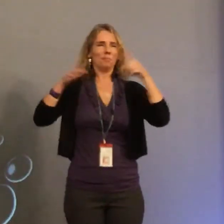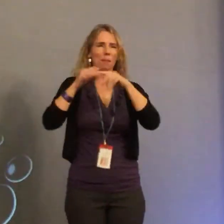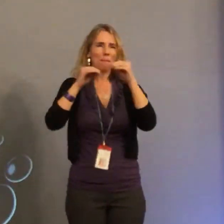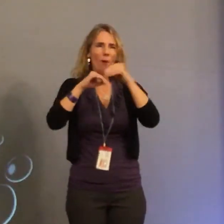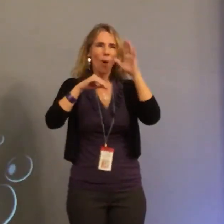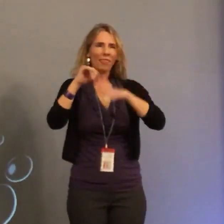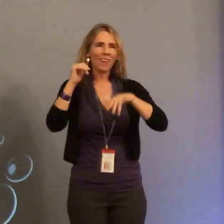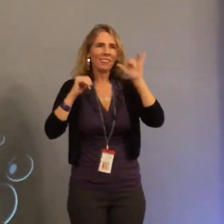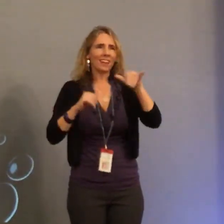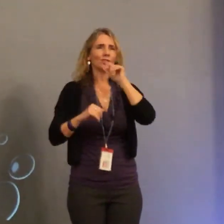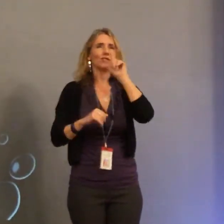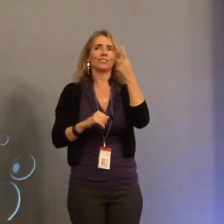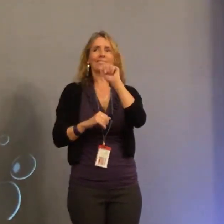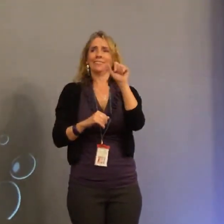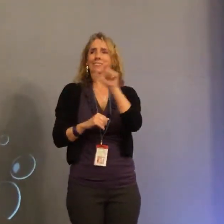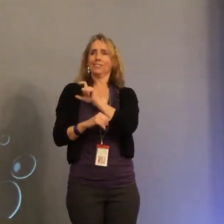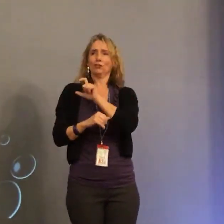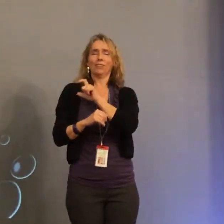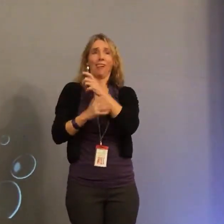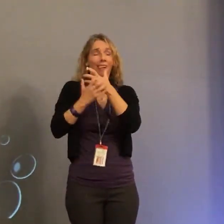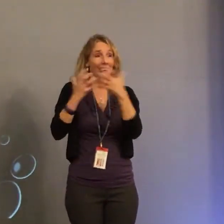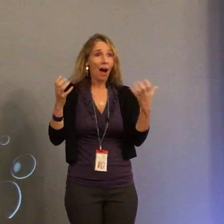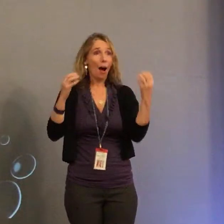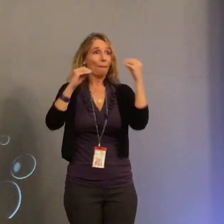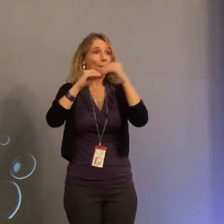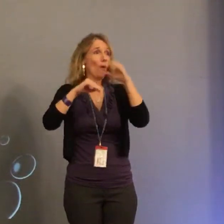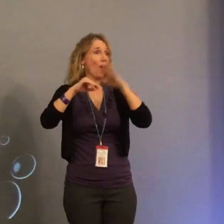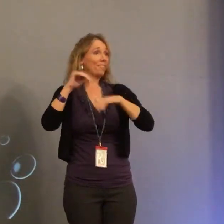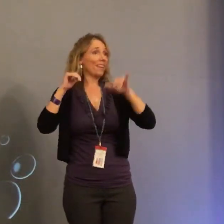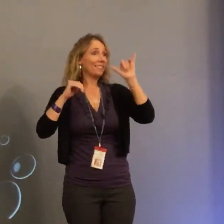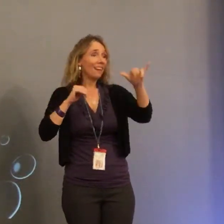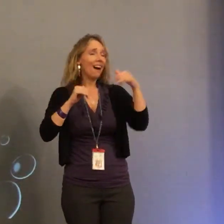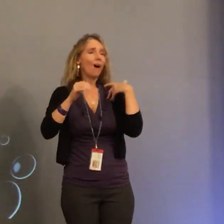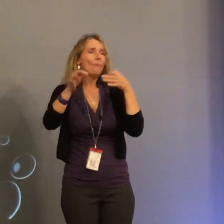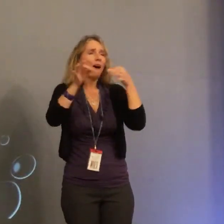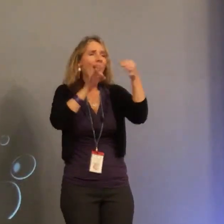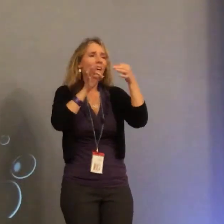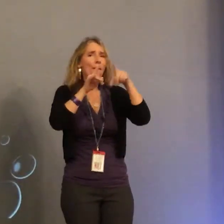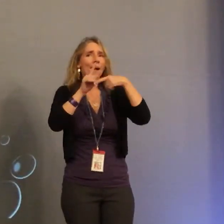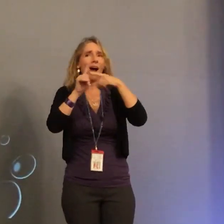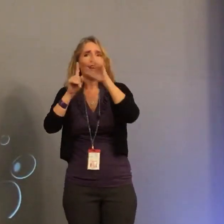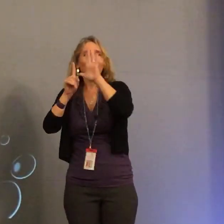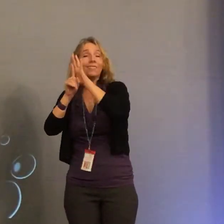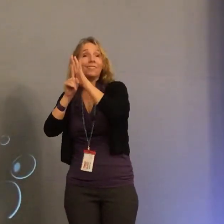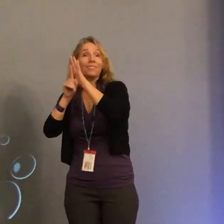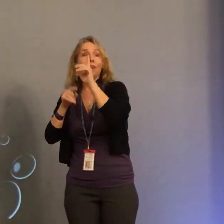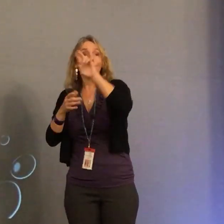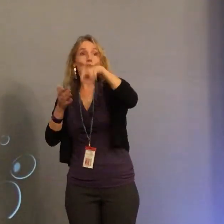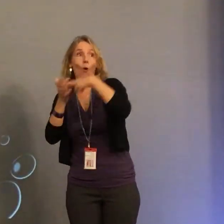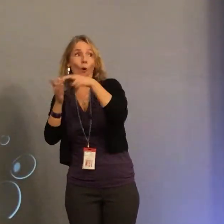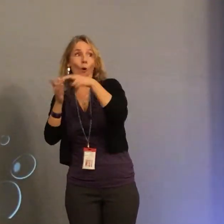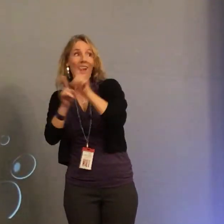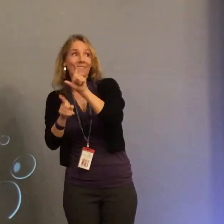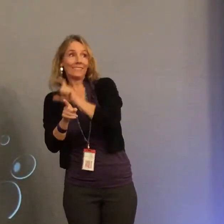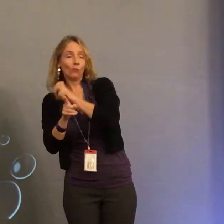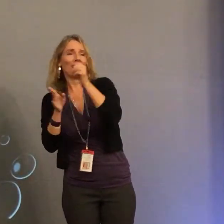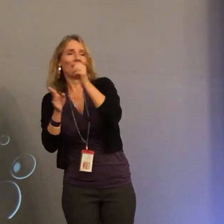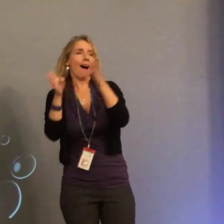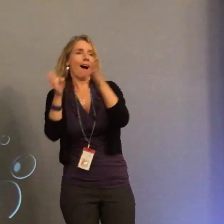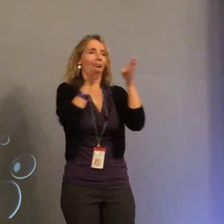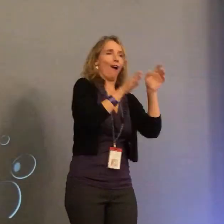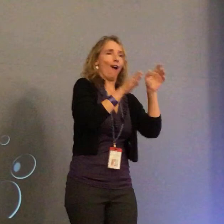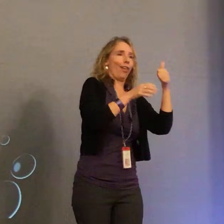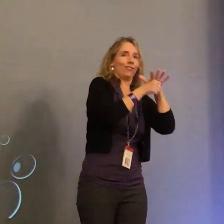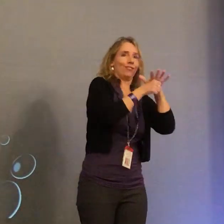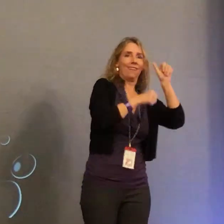Don was not just a security guard. He was so much more than a security guard. And I want to talk about